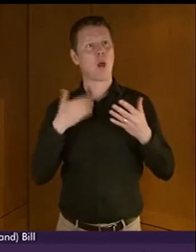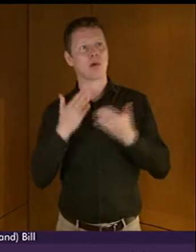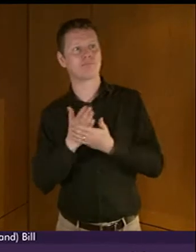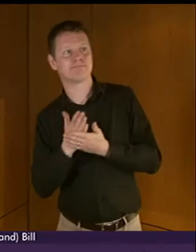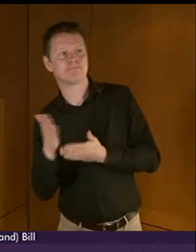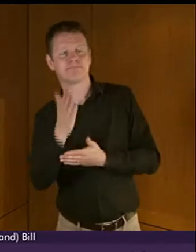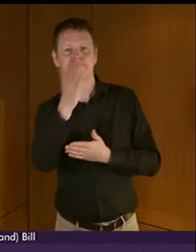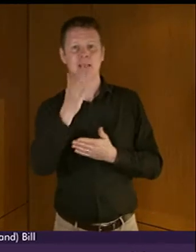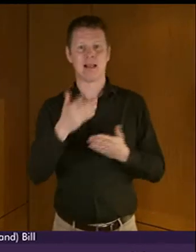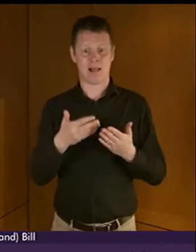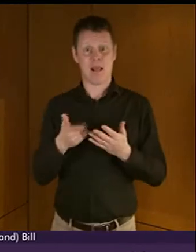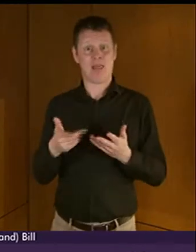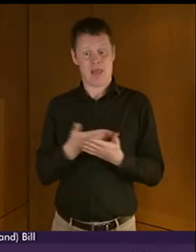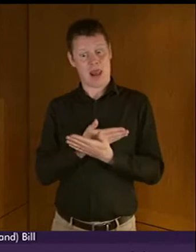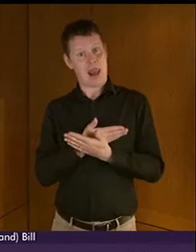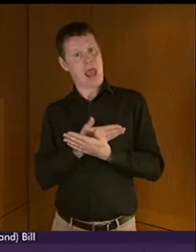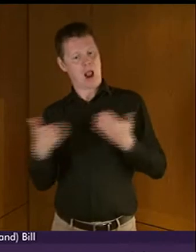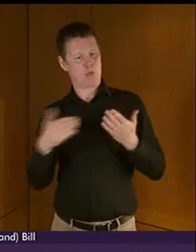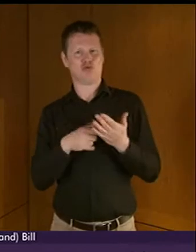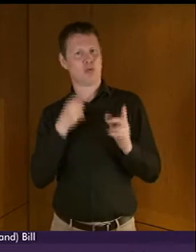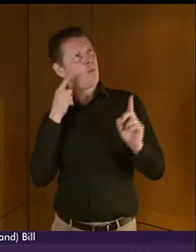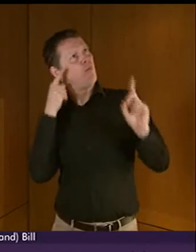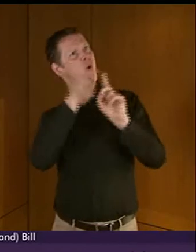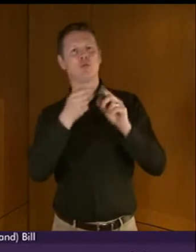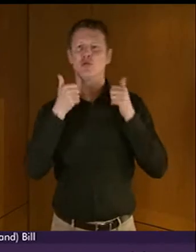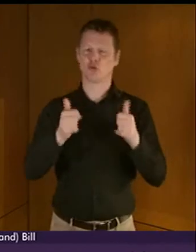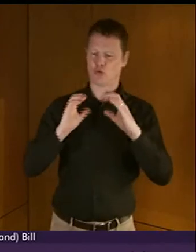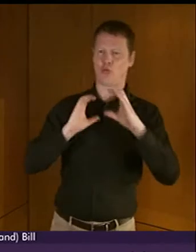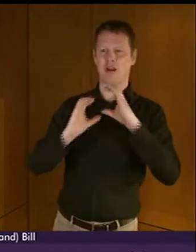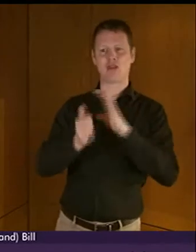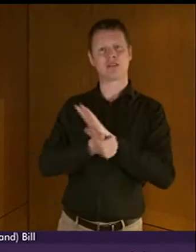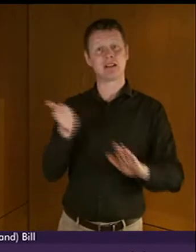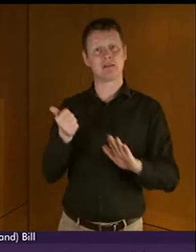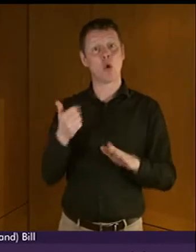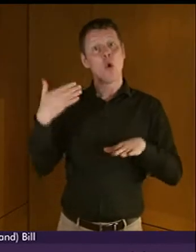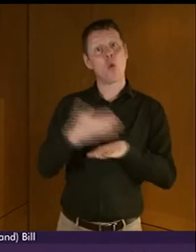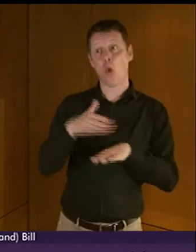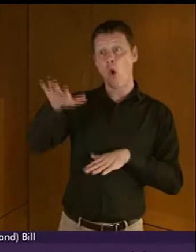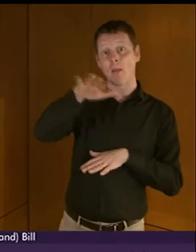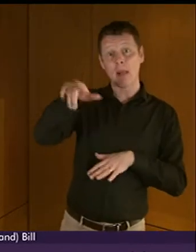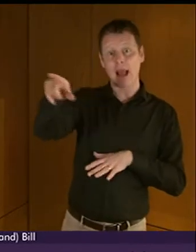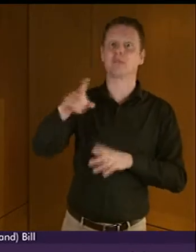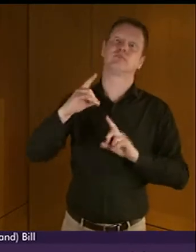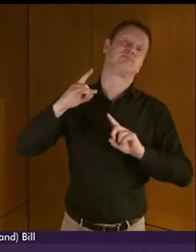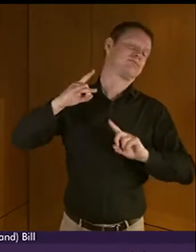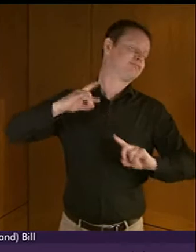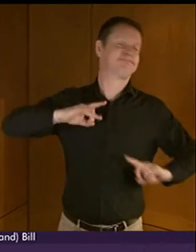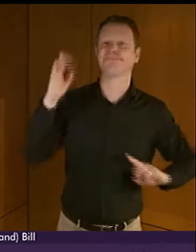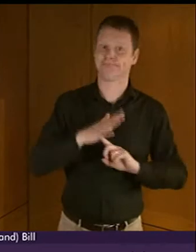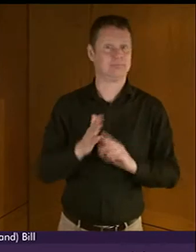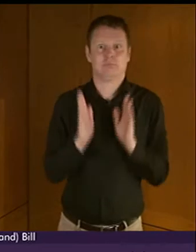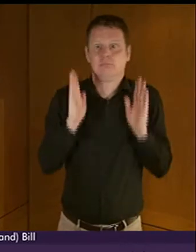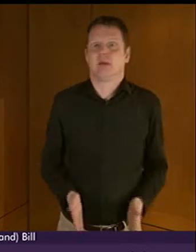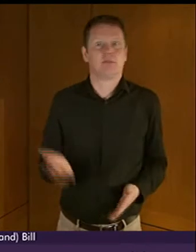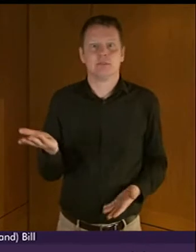purpose, and the purpose of that language is good communication skills. And in the workplace, that is absolutely fundamental. So ensuring that